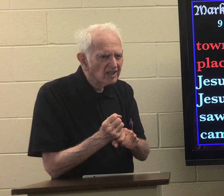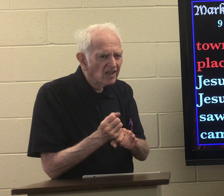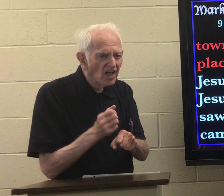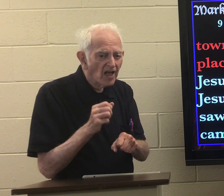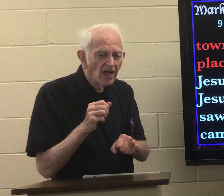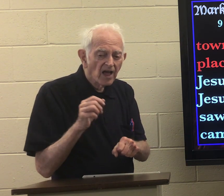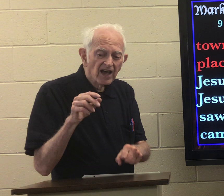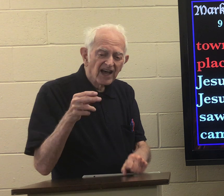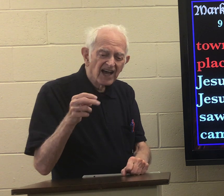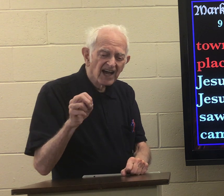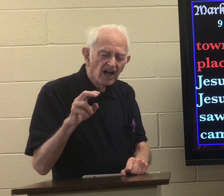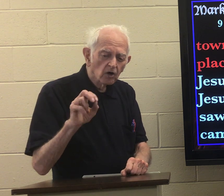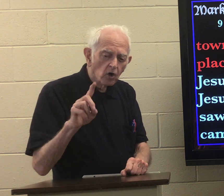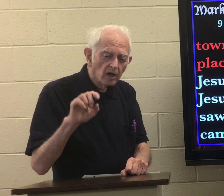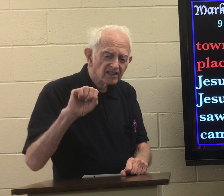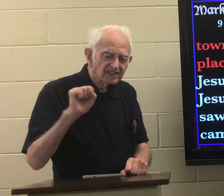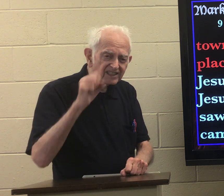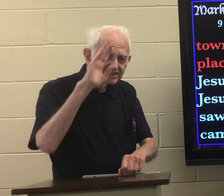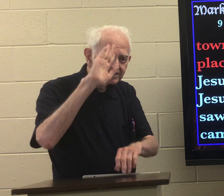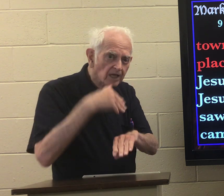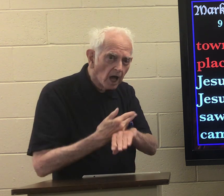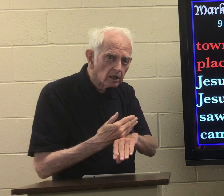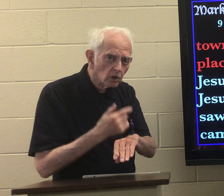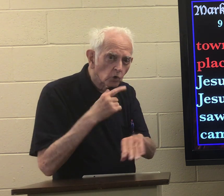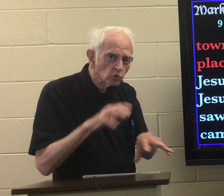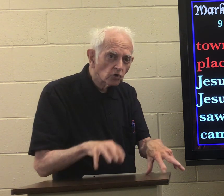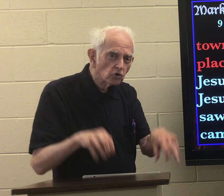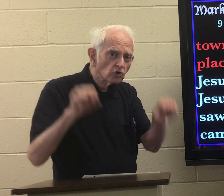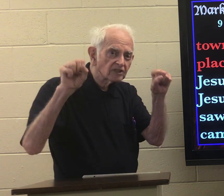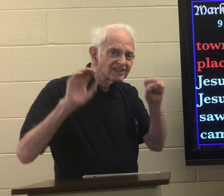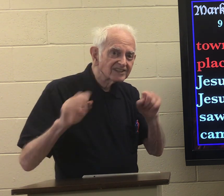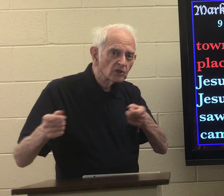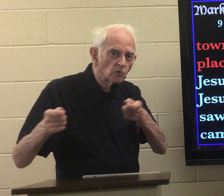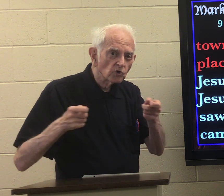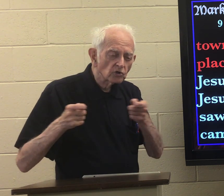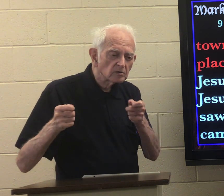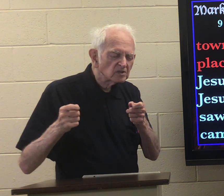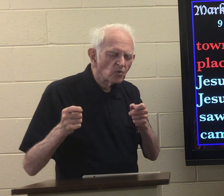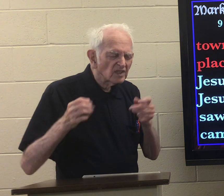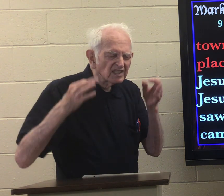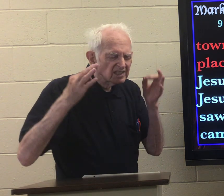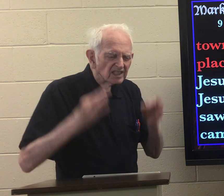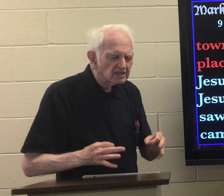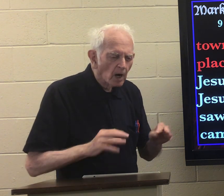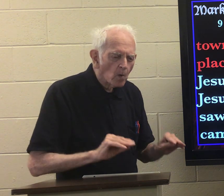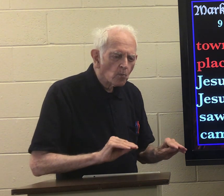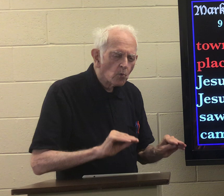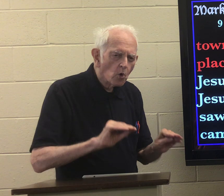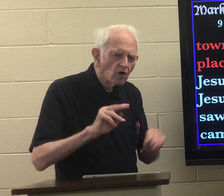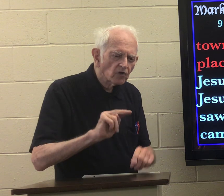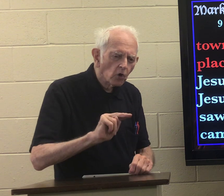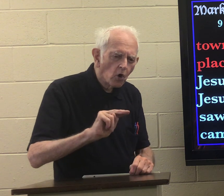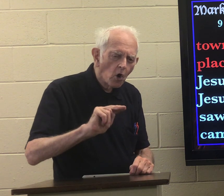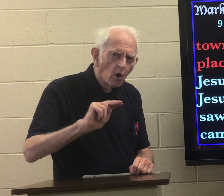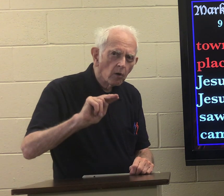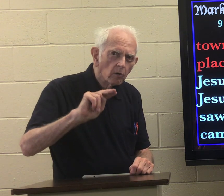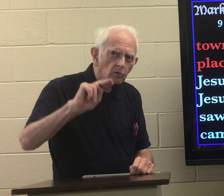didn't trust Herod's son who took his rule so he decided to move north